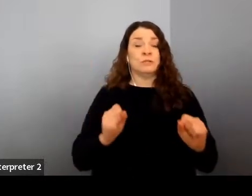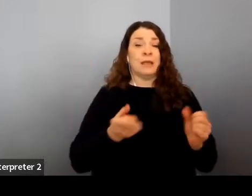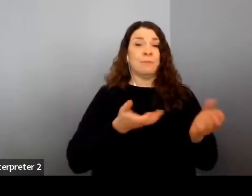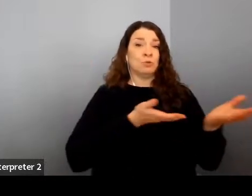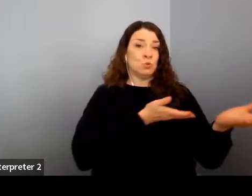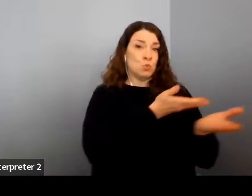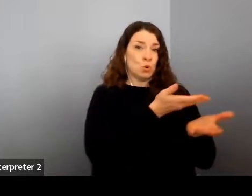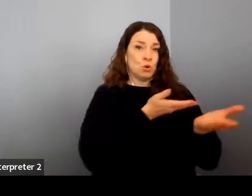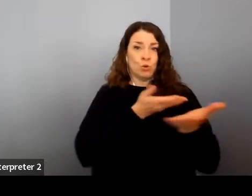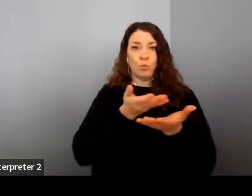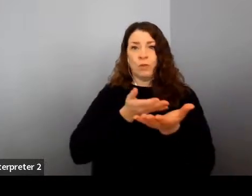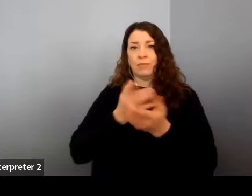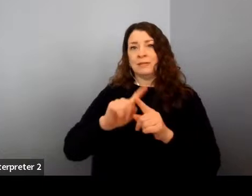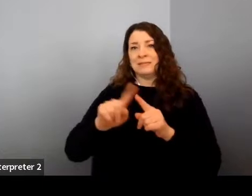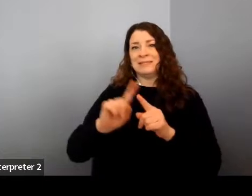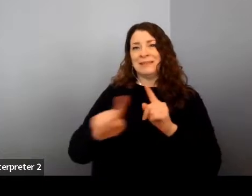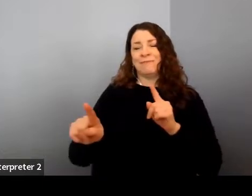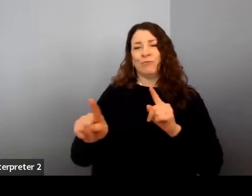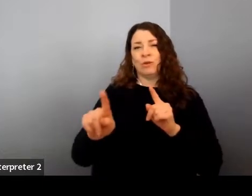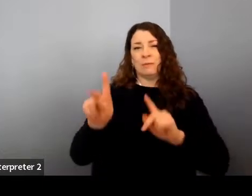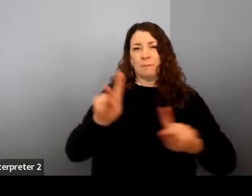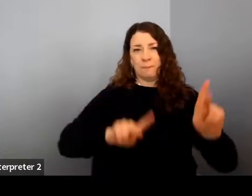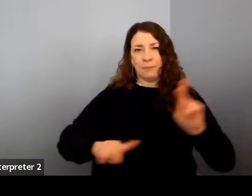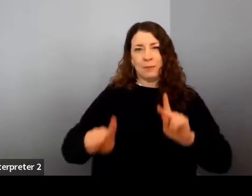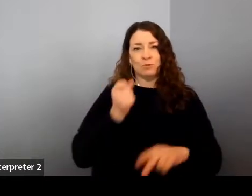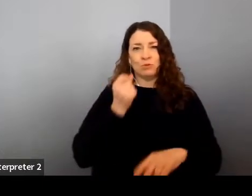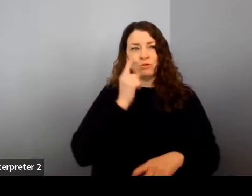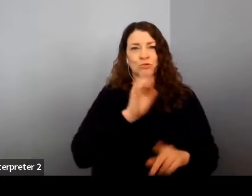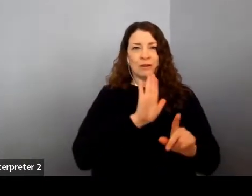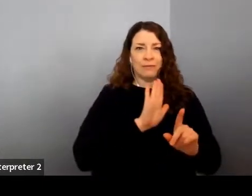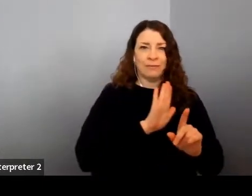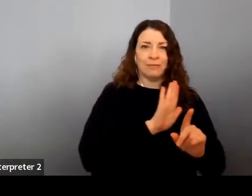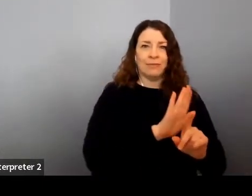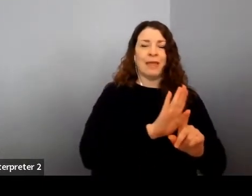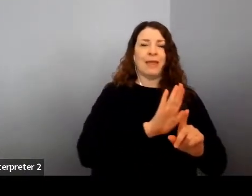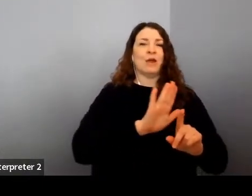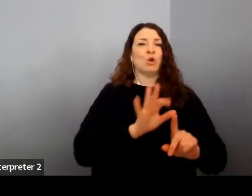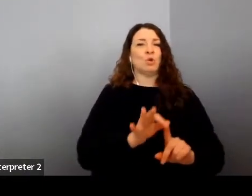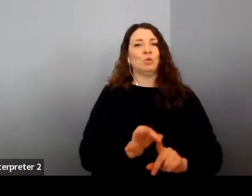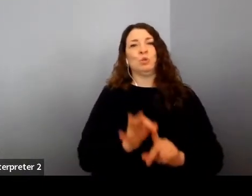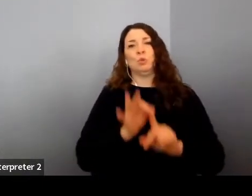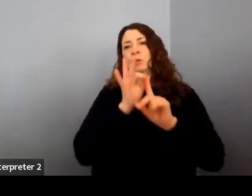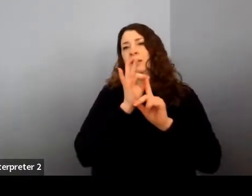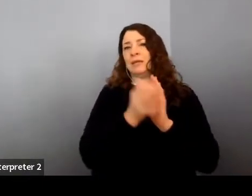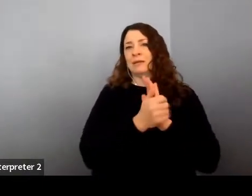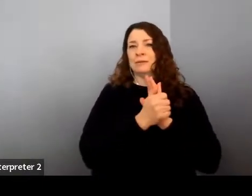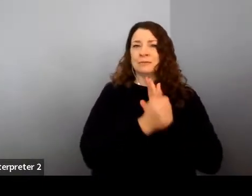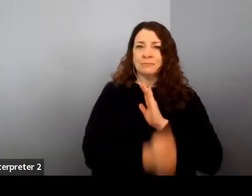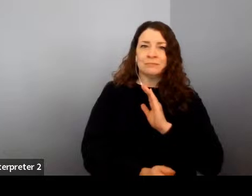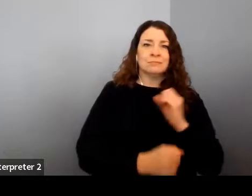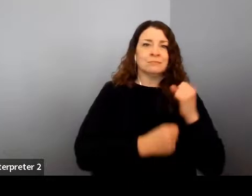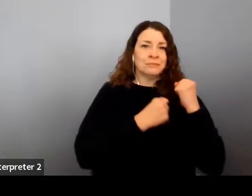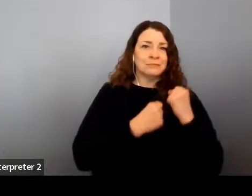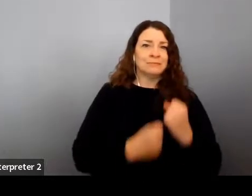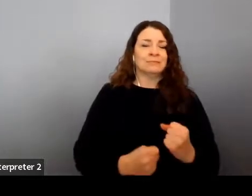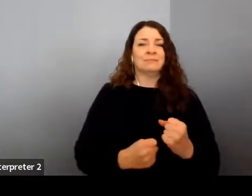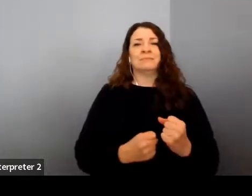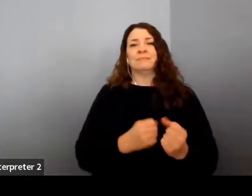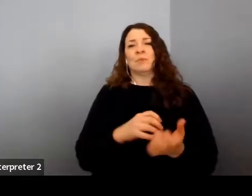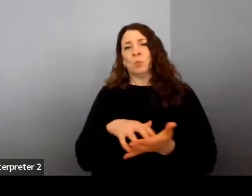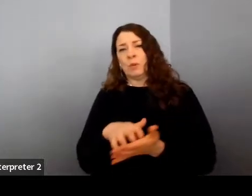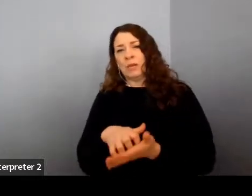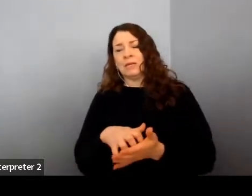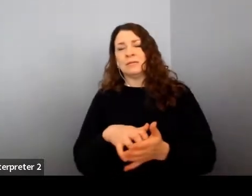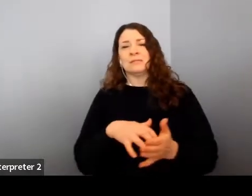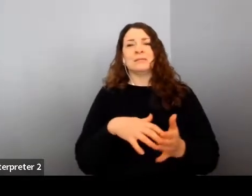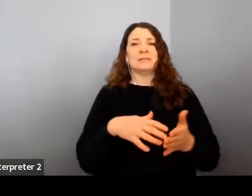to understand what are their individual and unique strengths, weaknesses, kryptonites, all of these things, to be able to help guide them